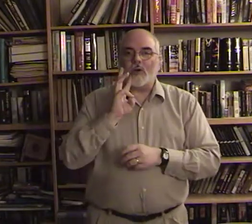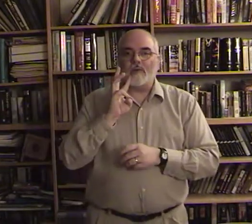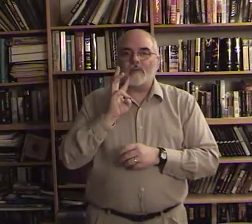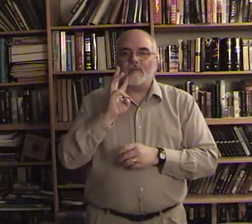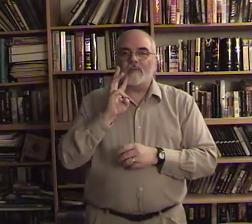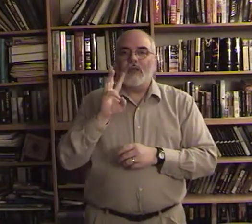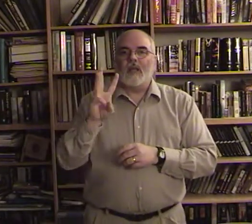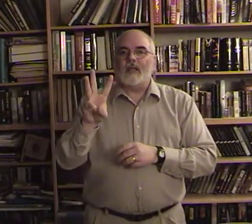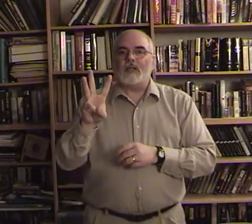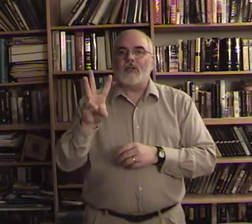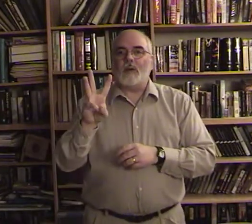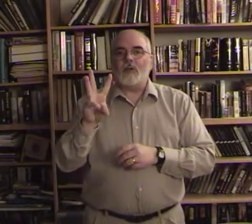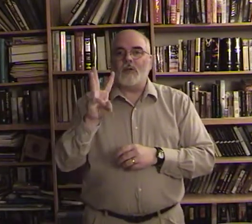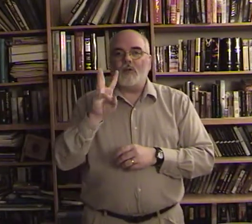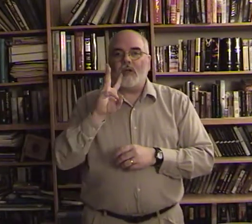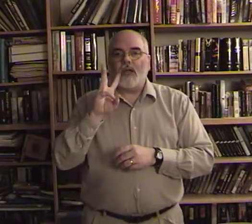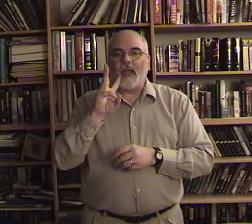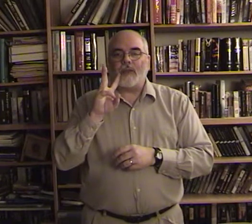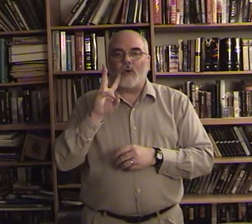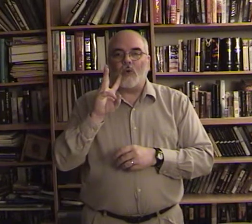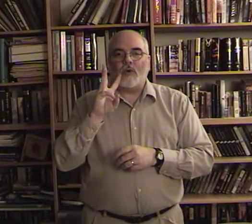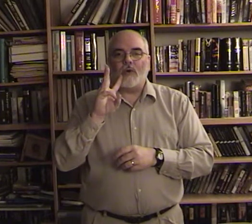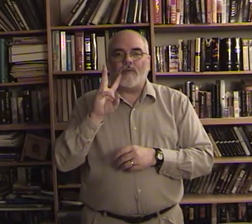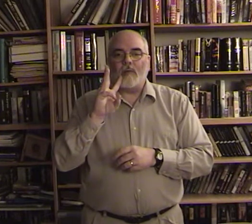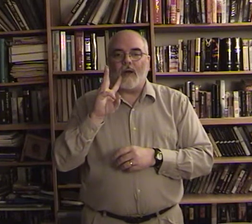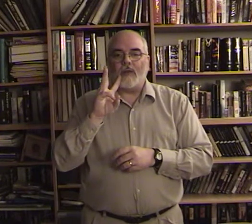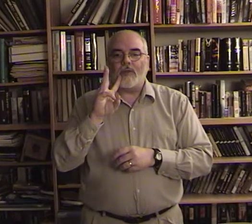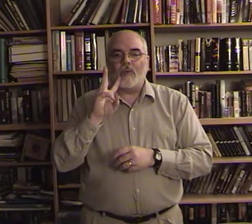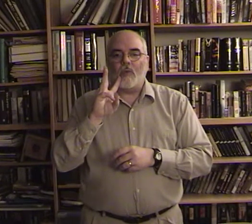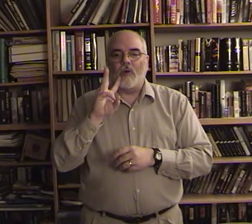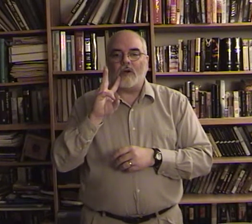to w at the corner of your mouth water